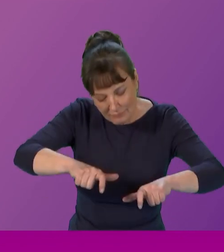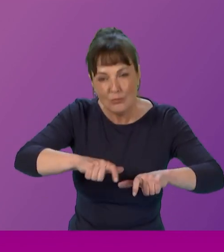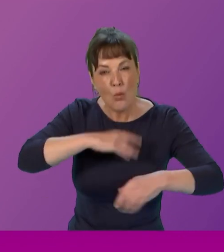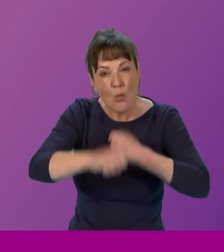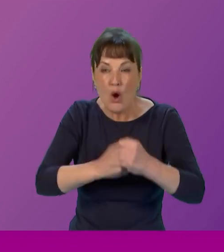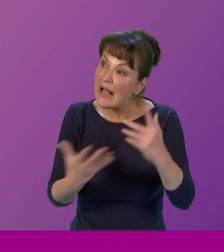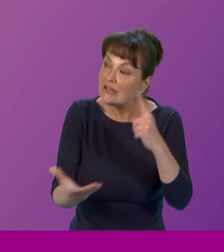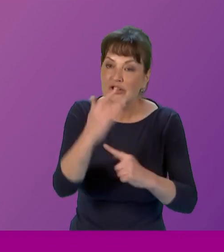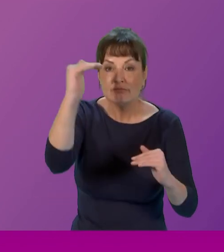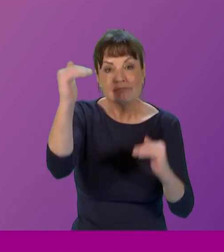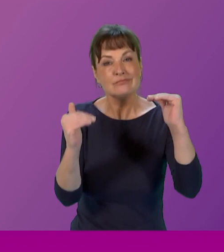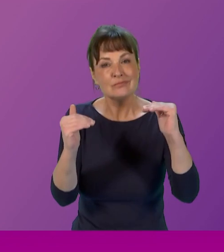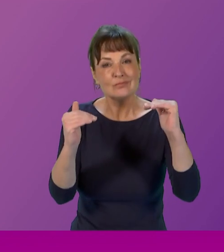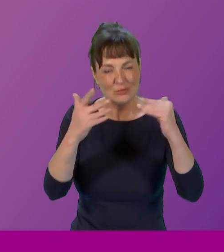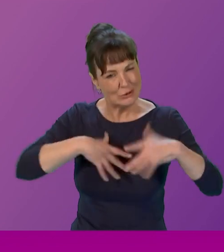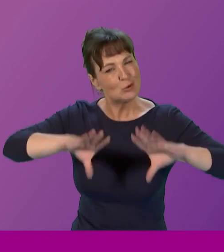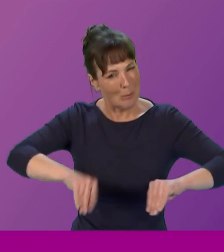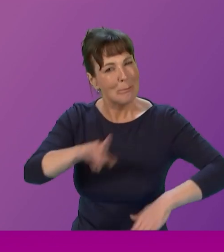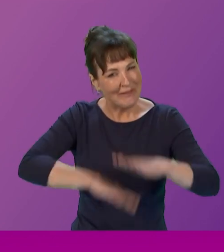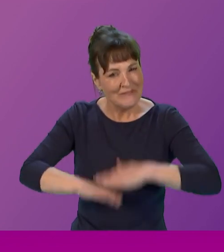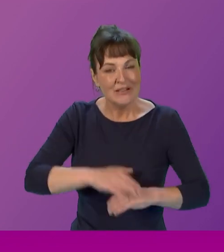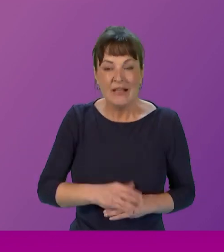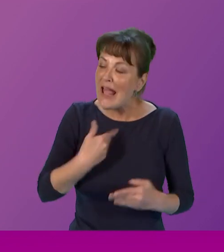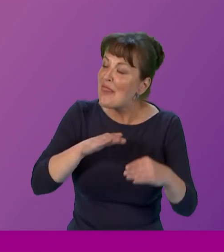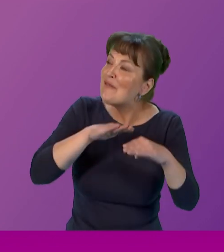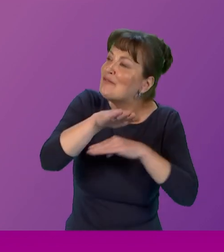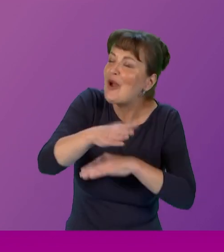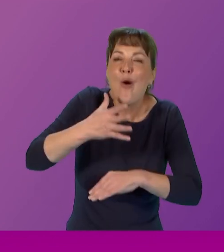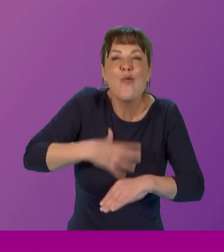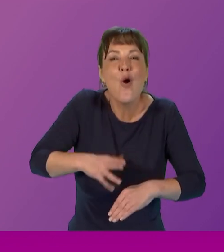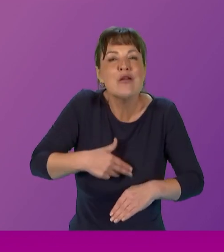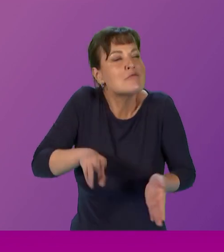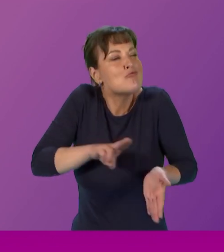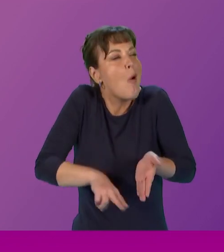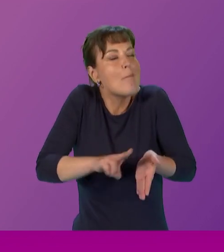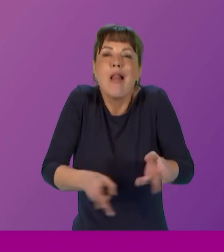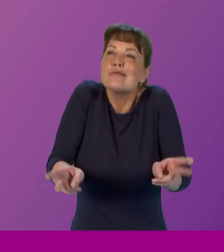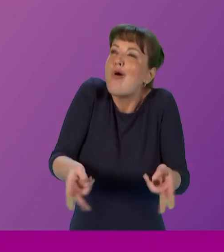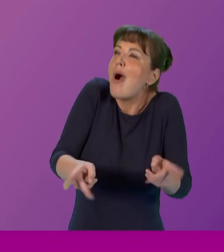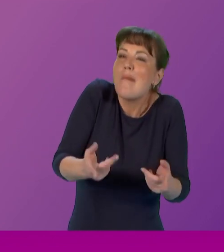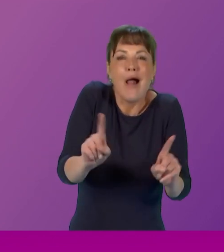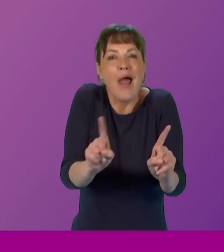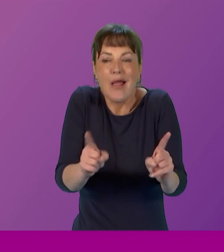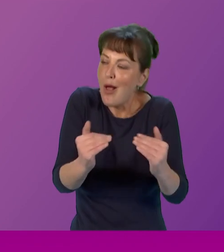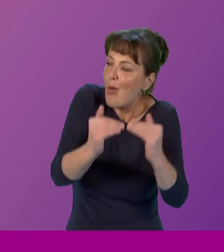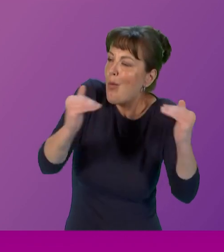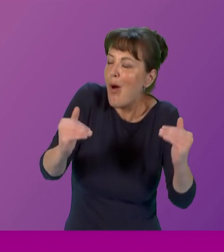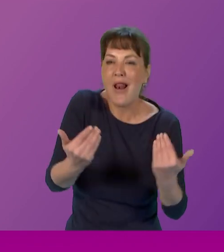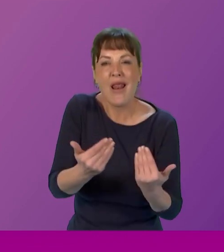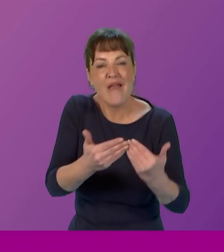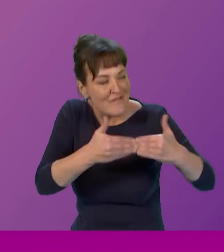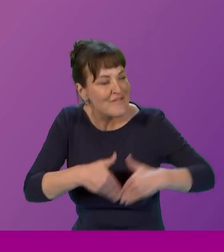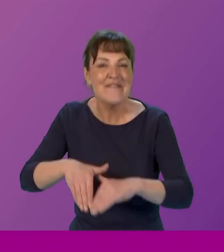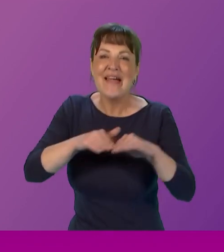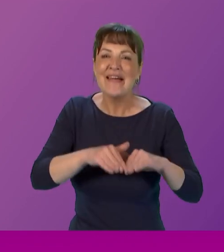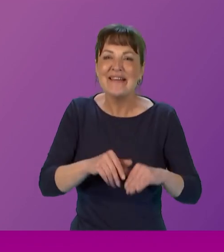equality in the future normality for everyone should be equality and fairness in 20 years